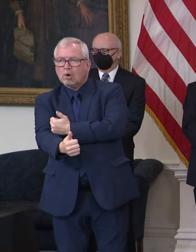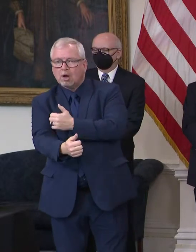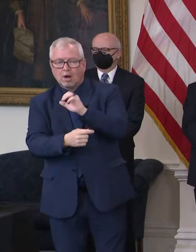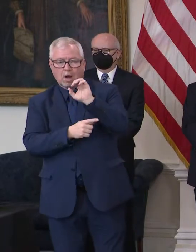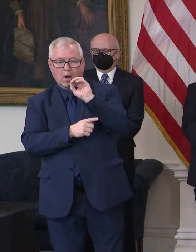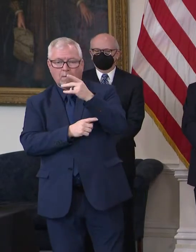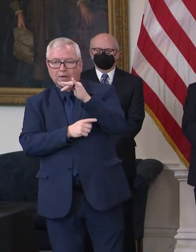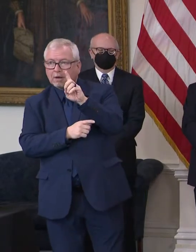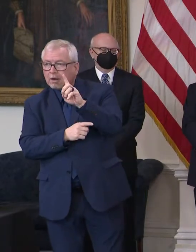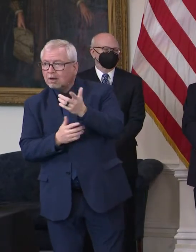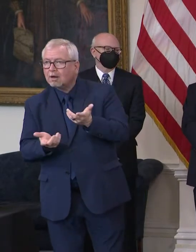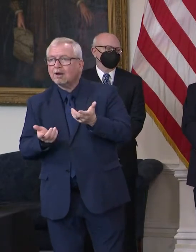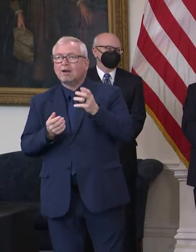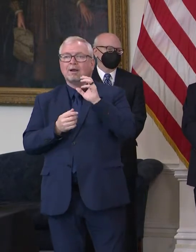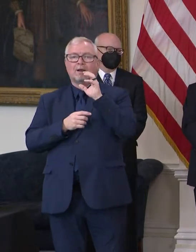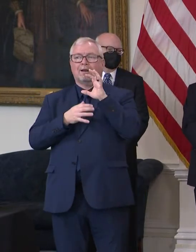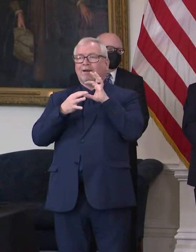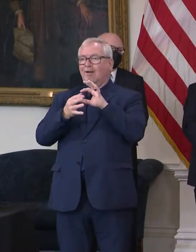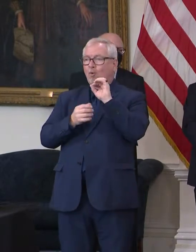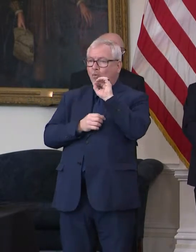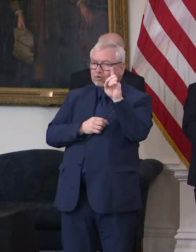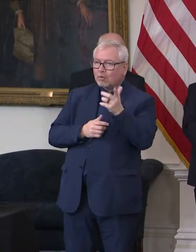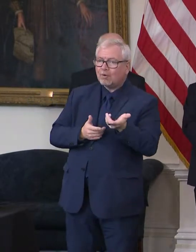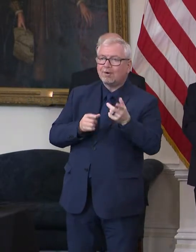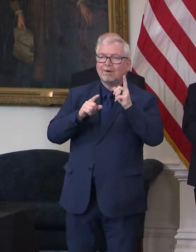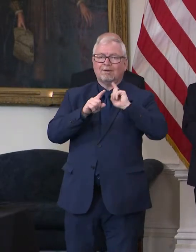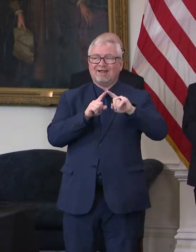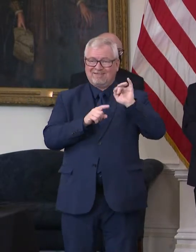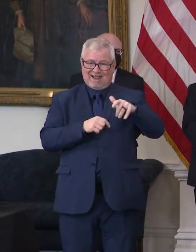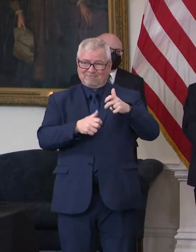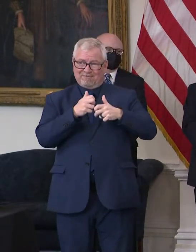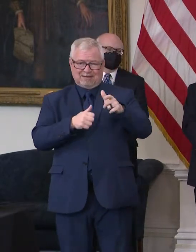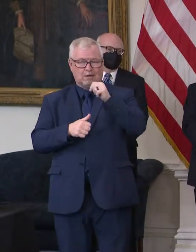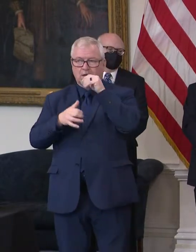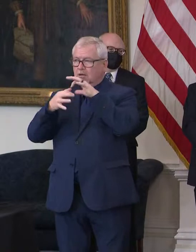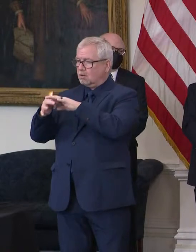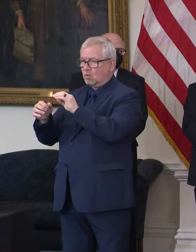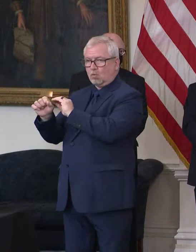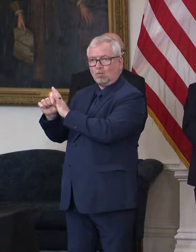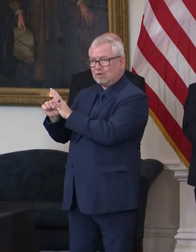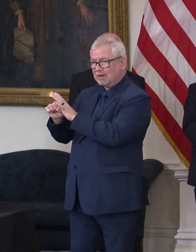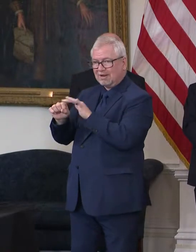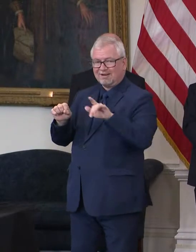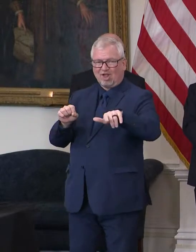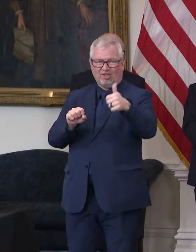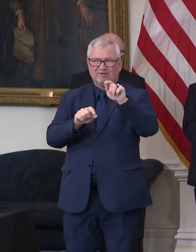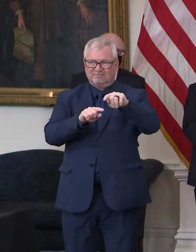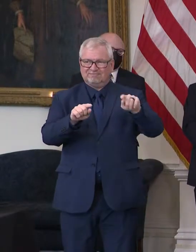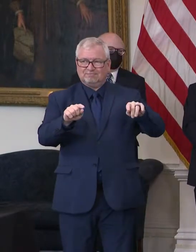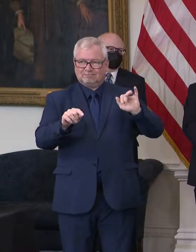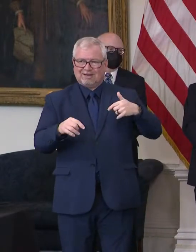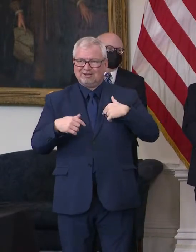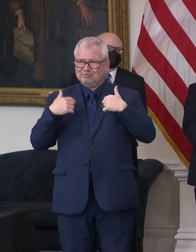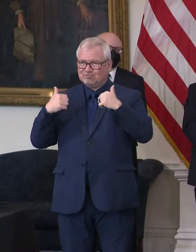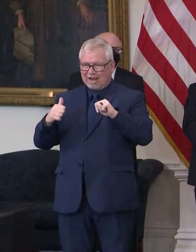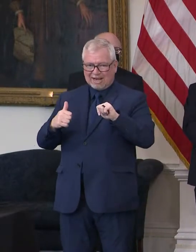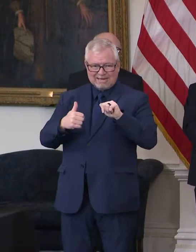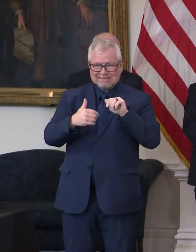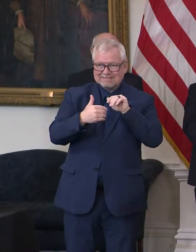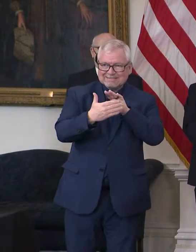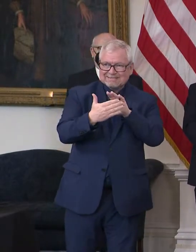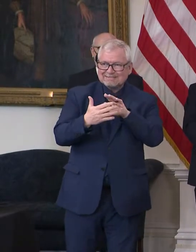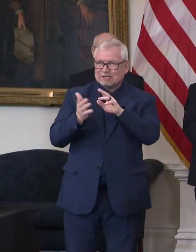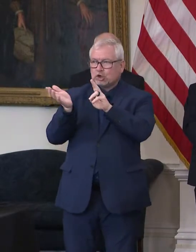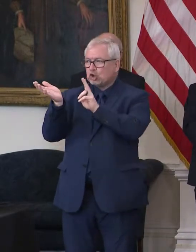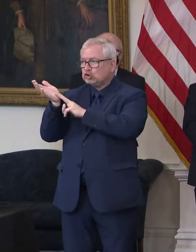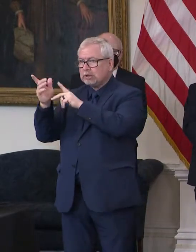technically a COVID-related question, but it's a problem that we're trying to address. Uh, with respect to the nursing licenses, with the cyber attack,